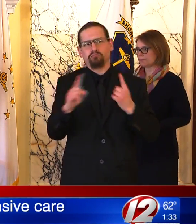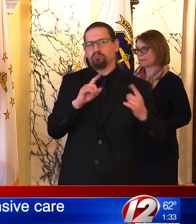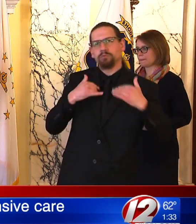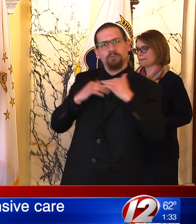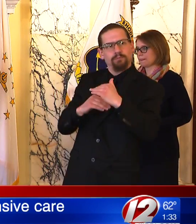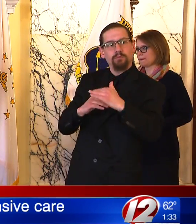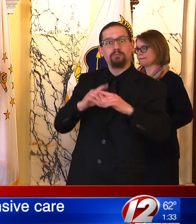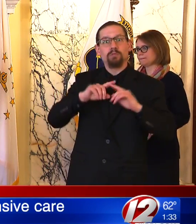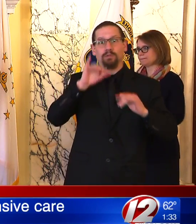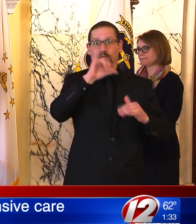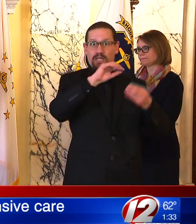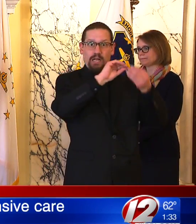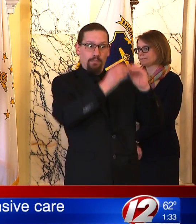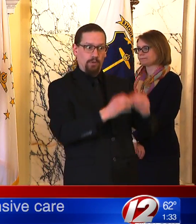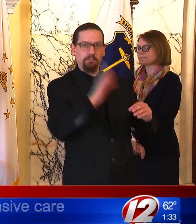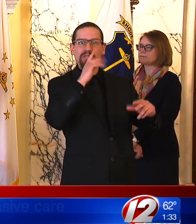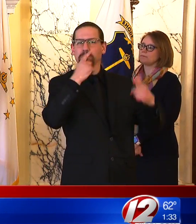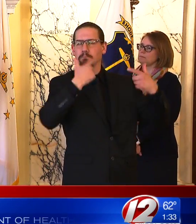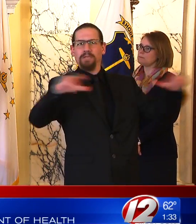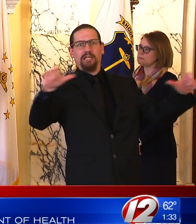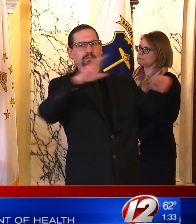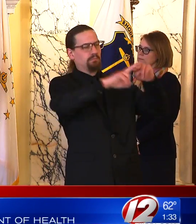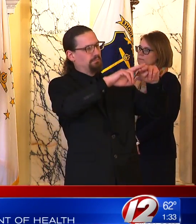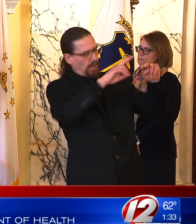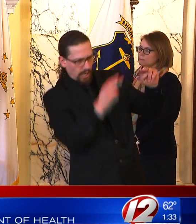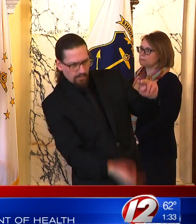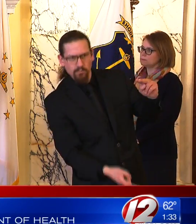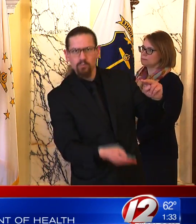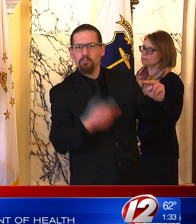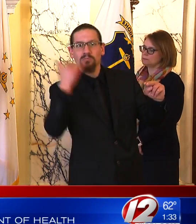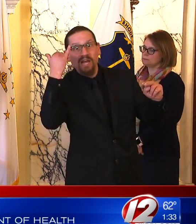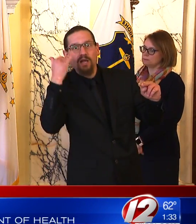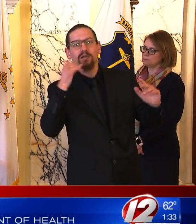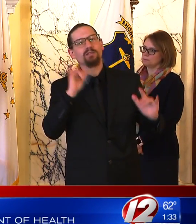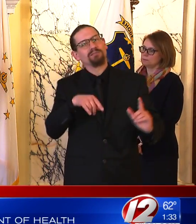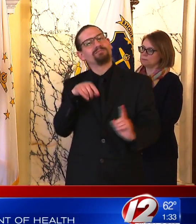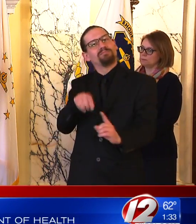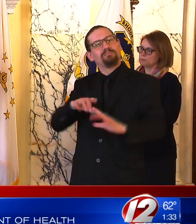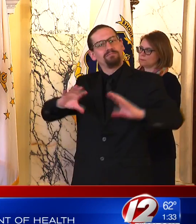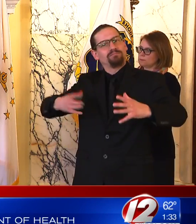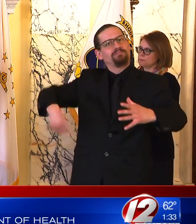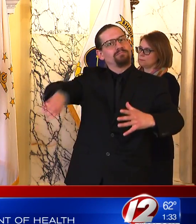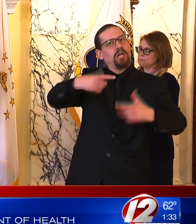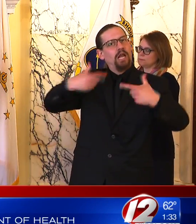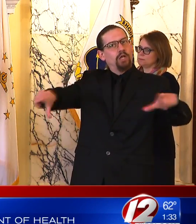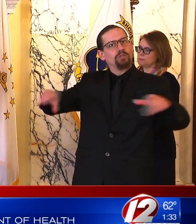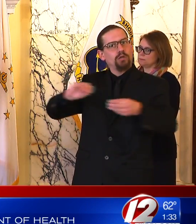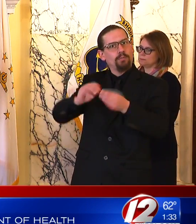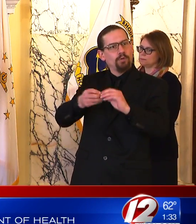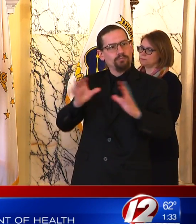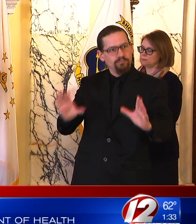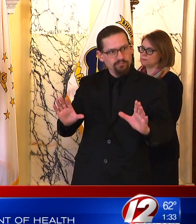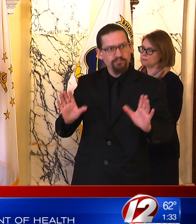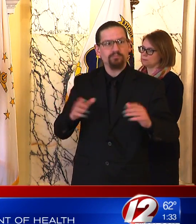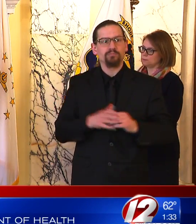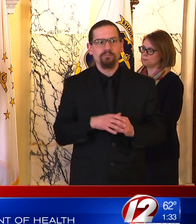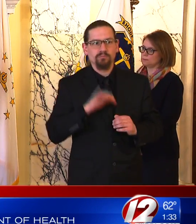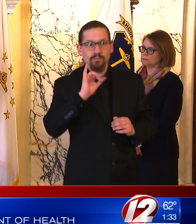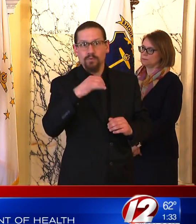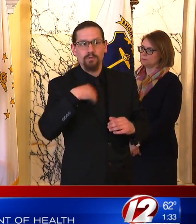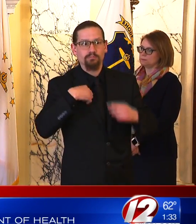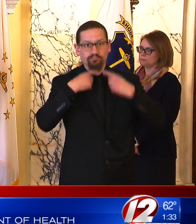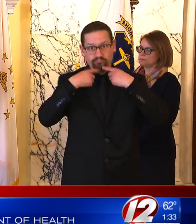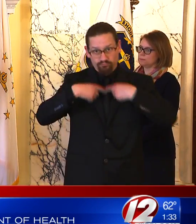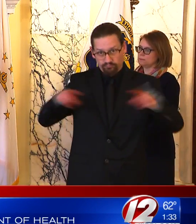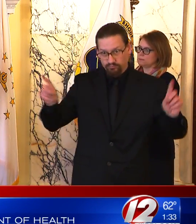long time to be at home and to be away from friends, but this is not the time to be heading out